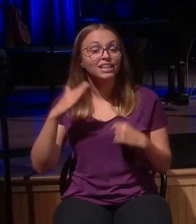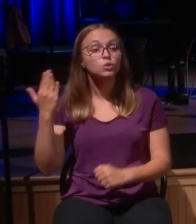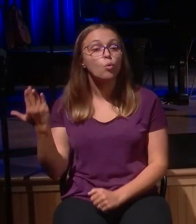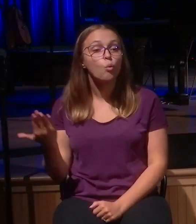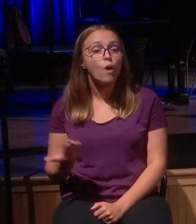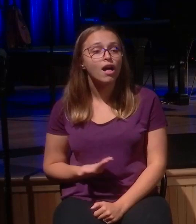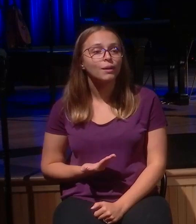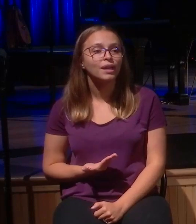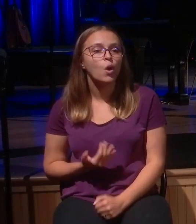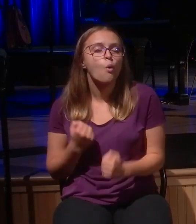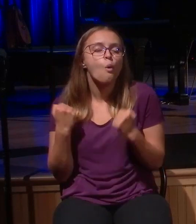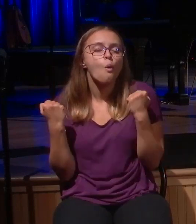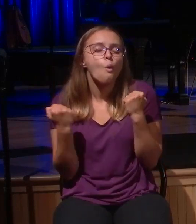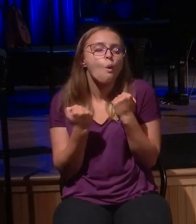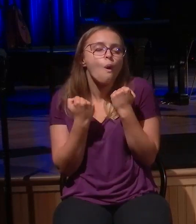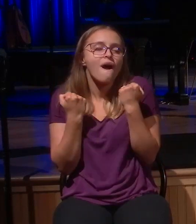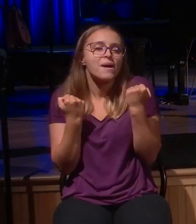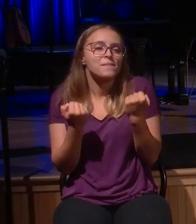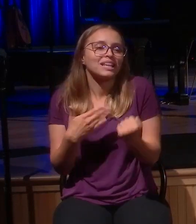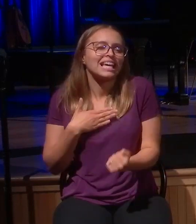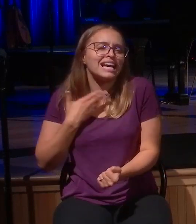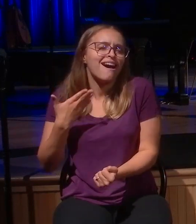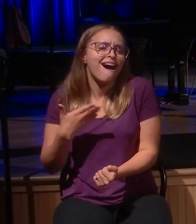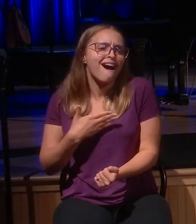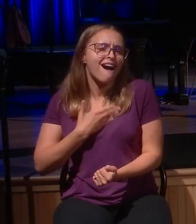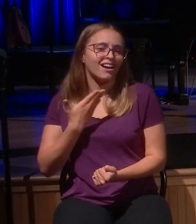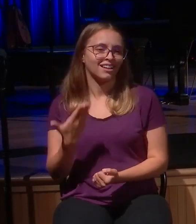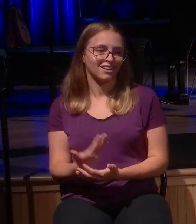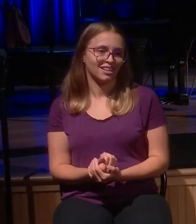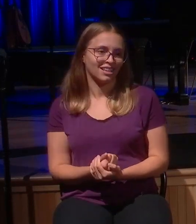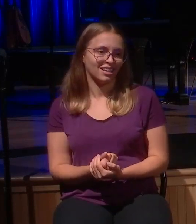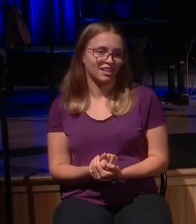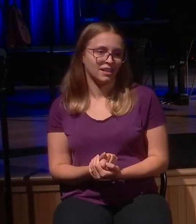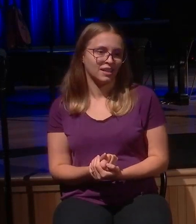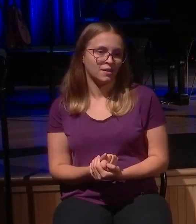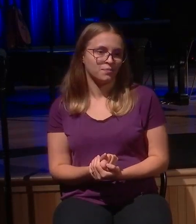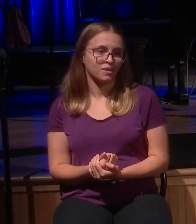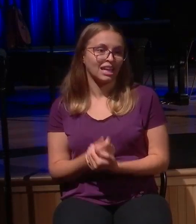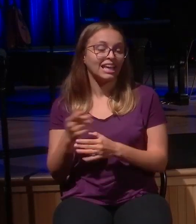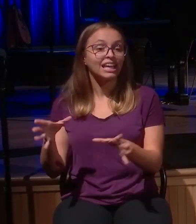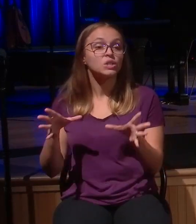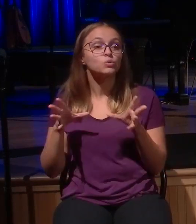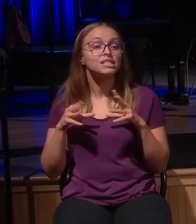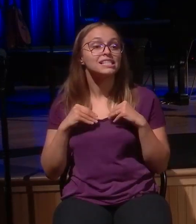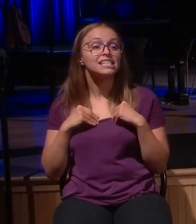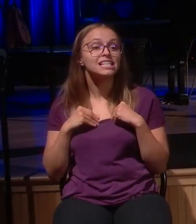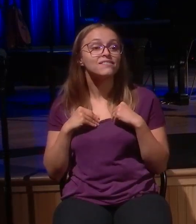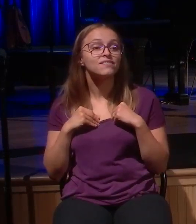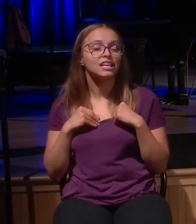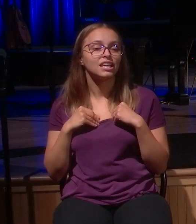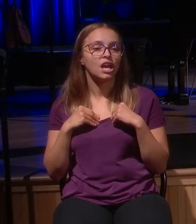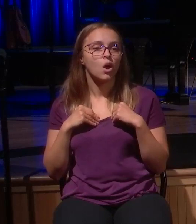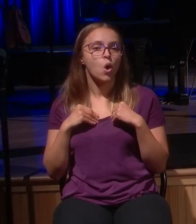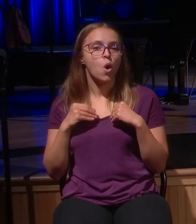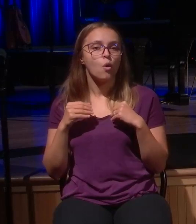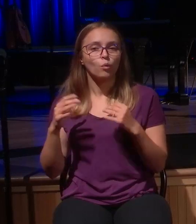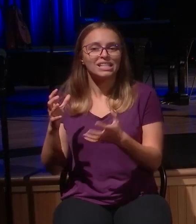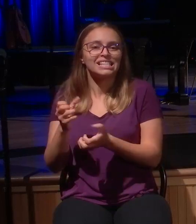Think of that, to welcome warmly or to receive with acceptance and eagerness. And